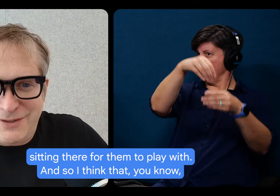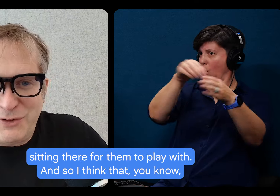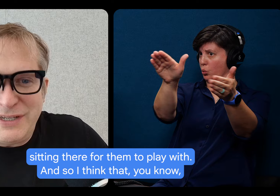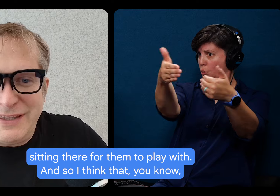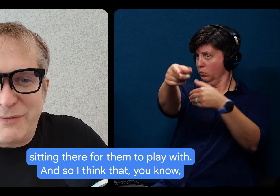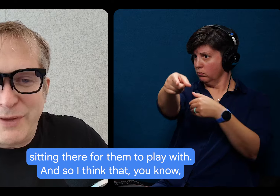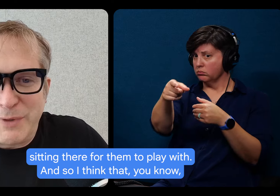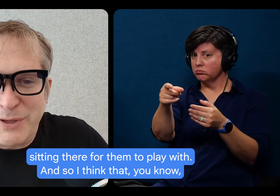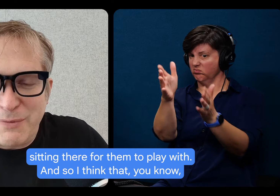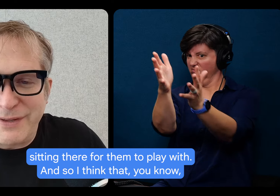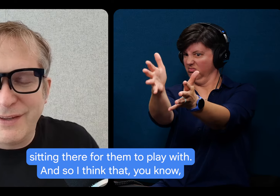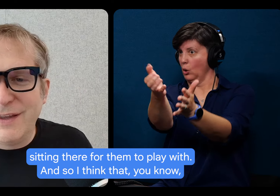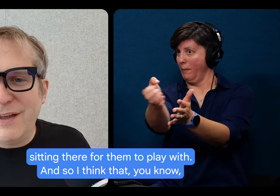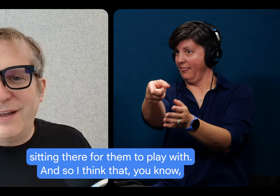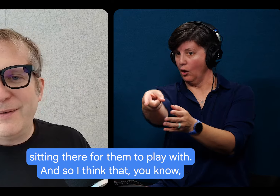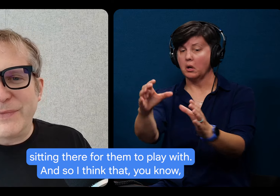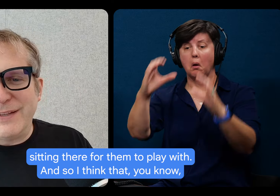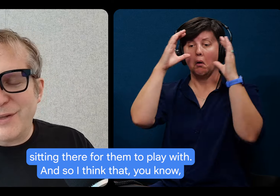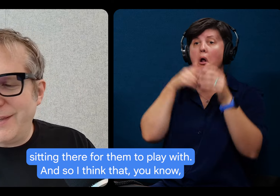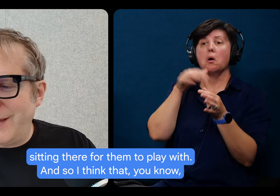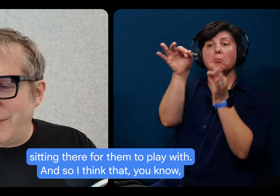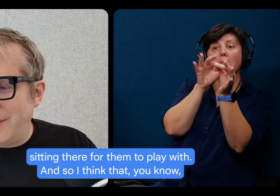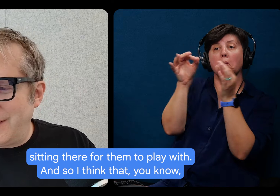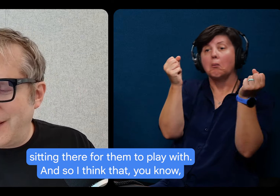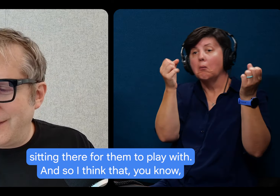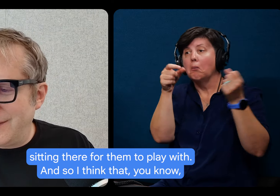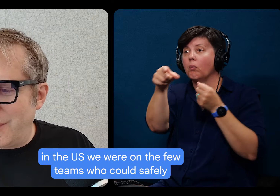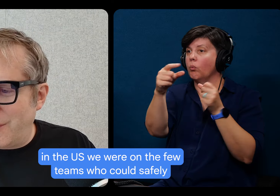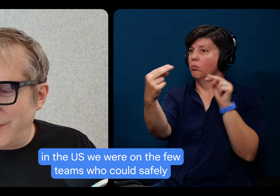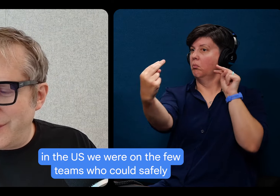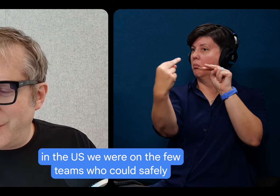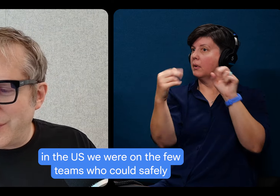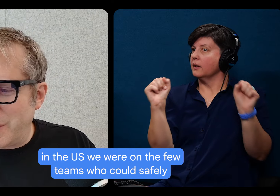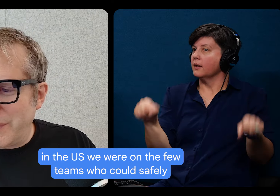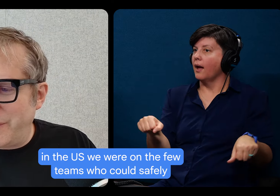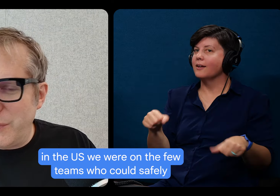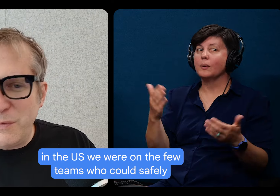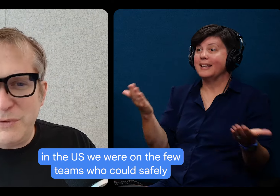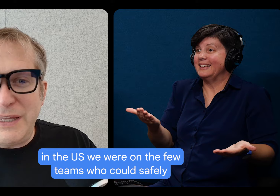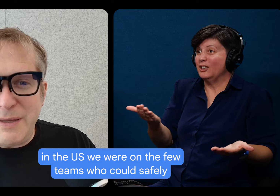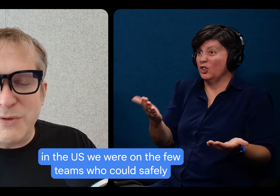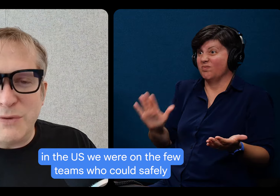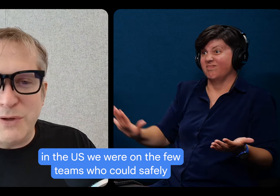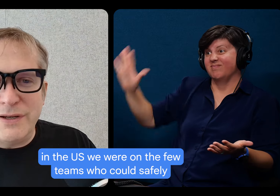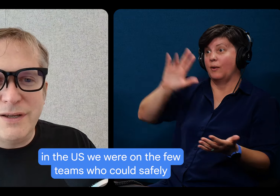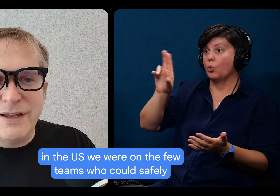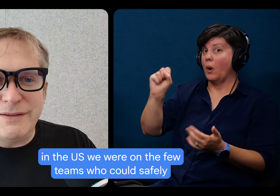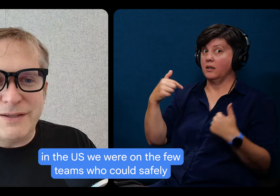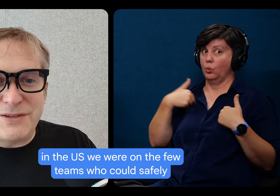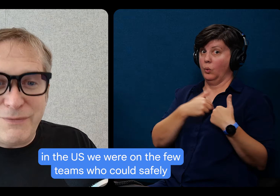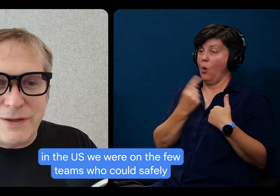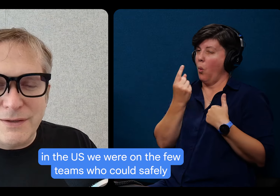that's sitting there for them to play with. And so I think that, you know, in the U.S., we were on the few teams who could